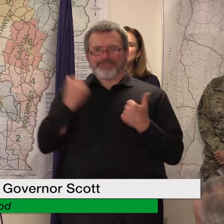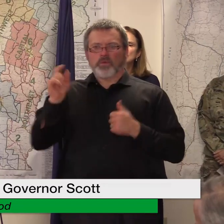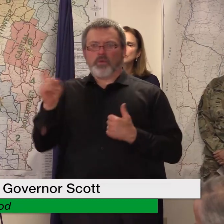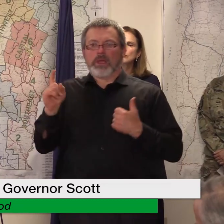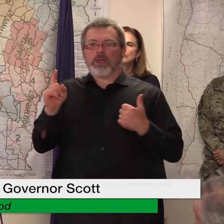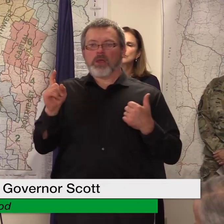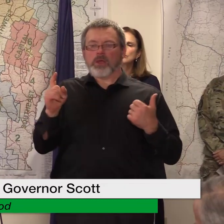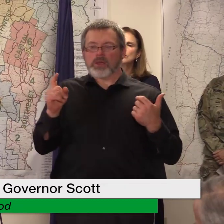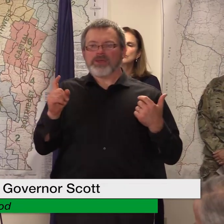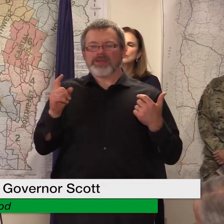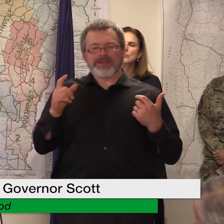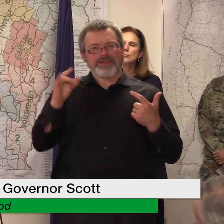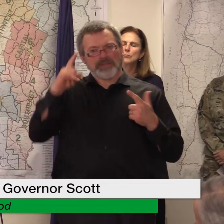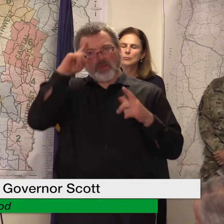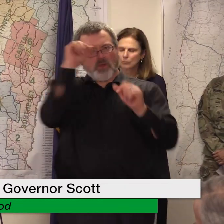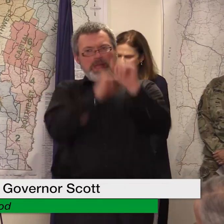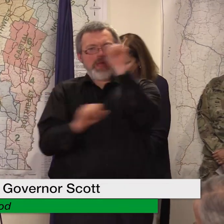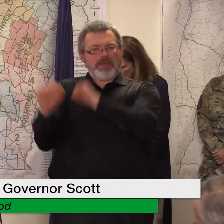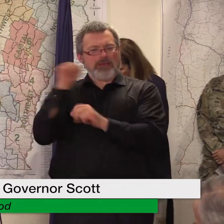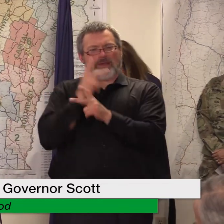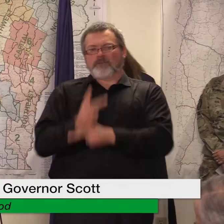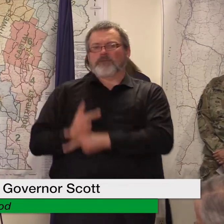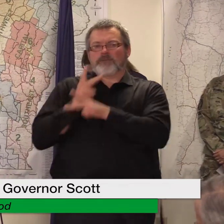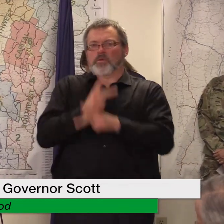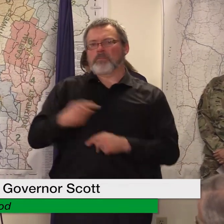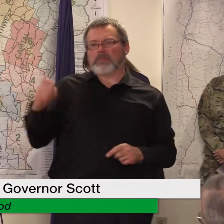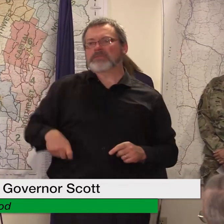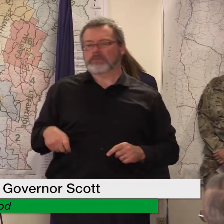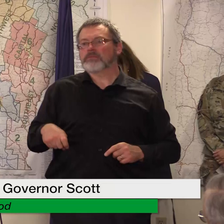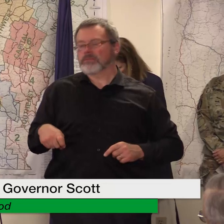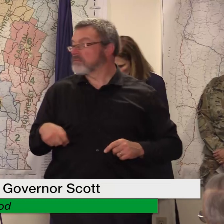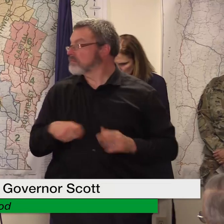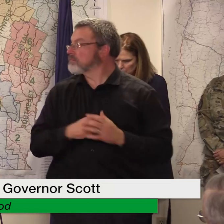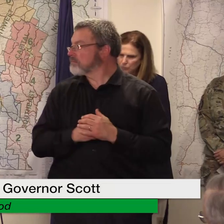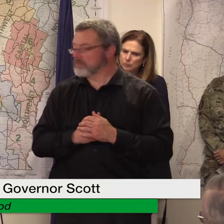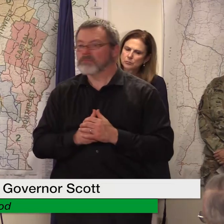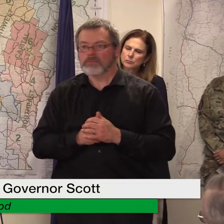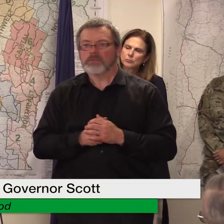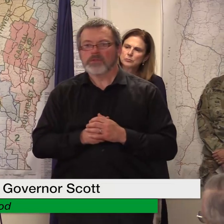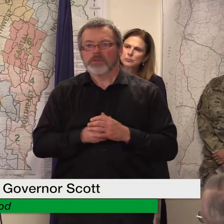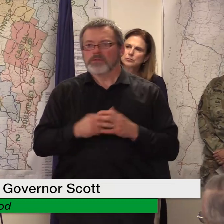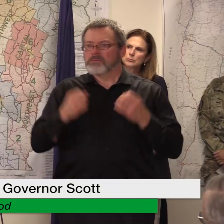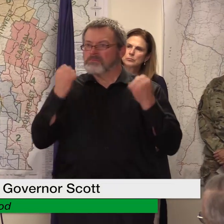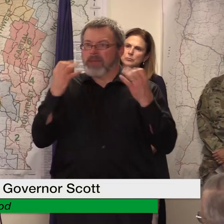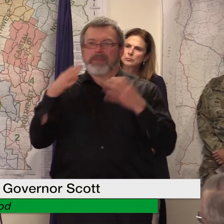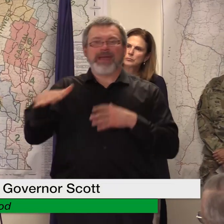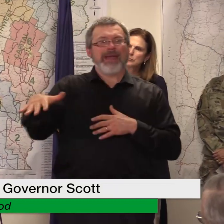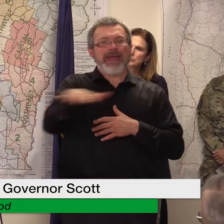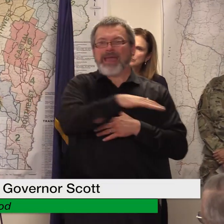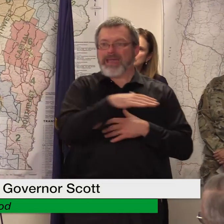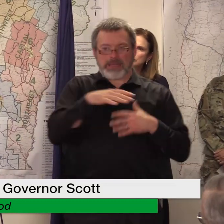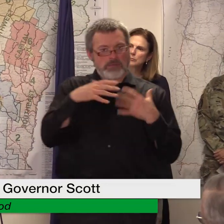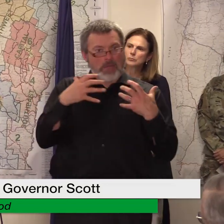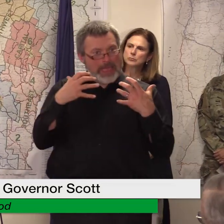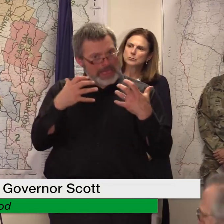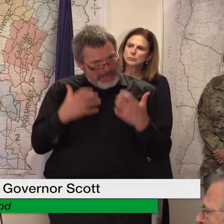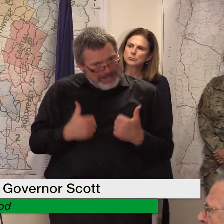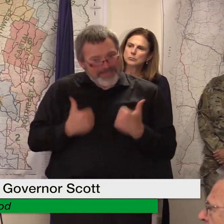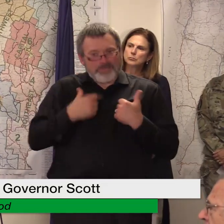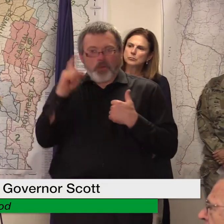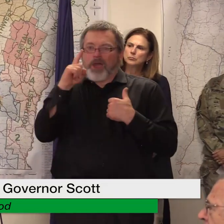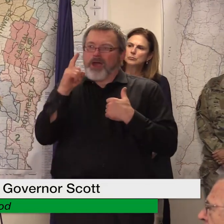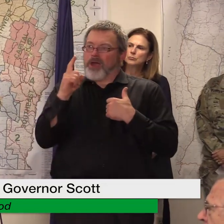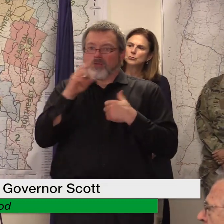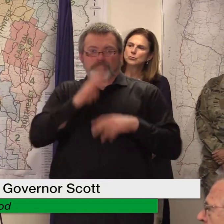a a strategic way in order for everyone to to have someplace safe to live in so for